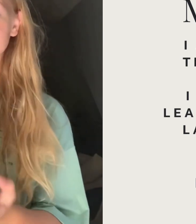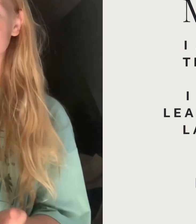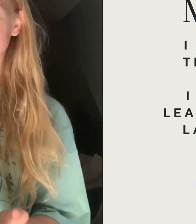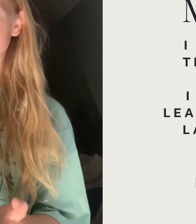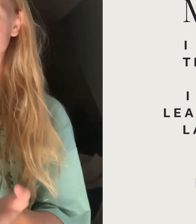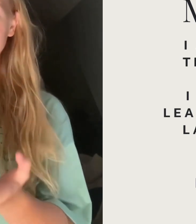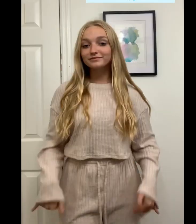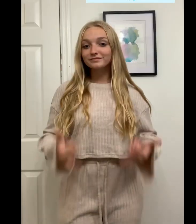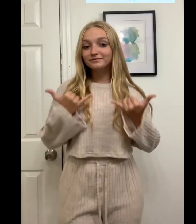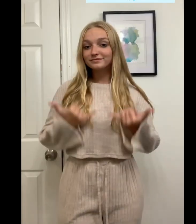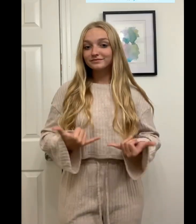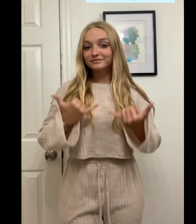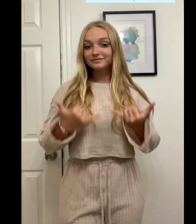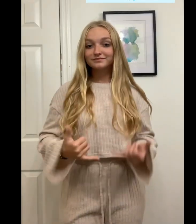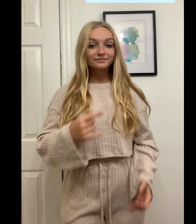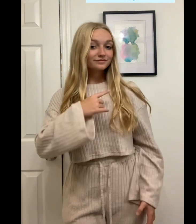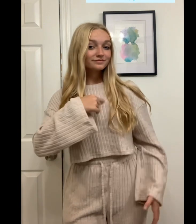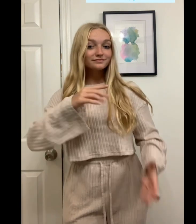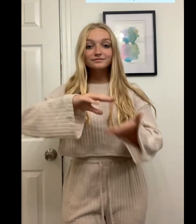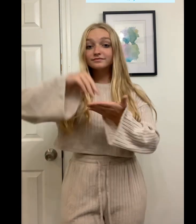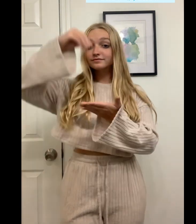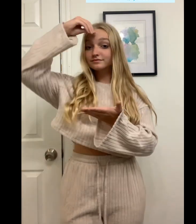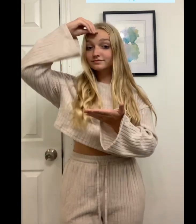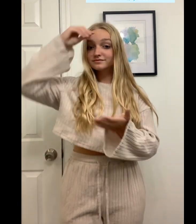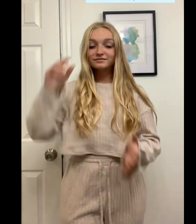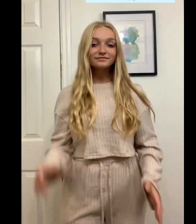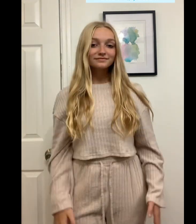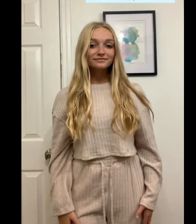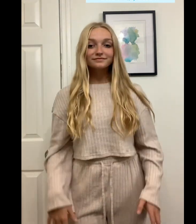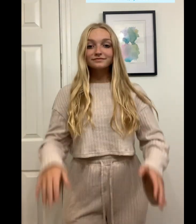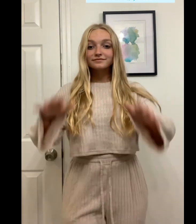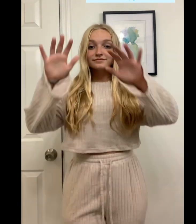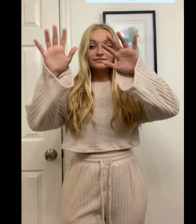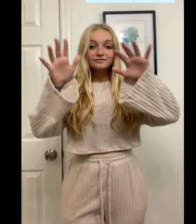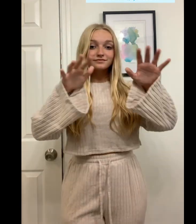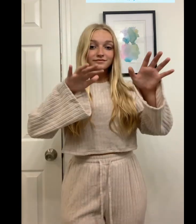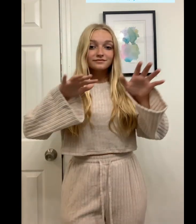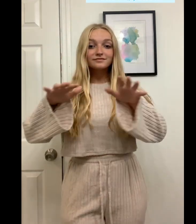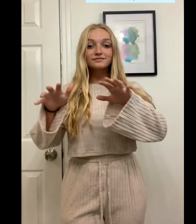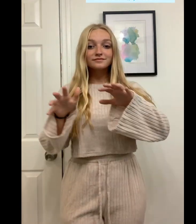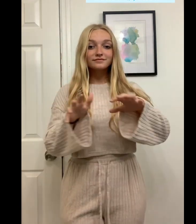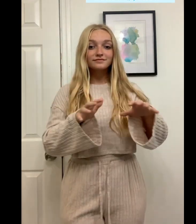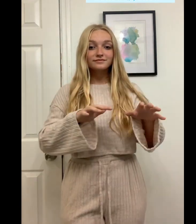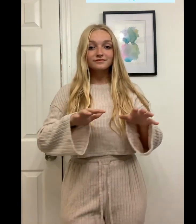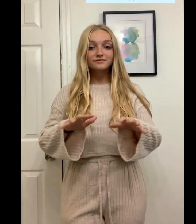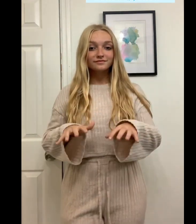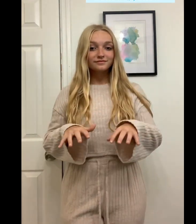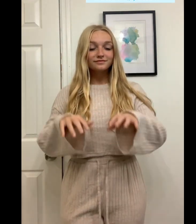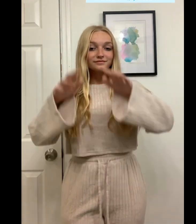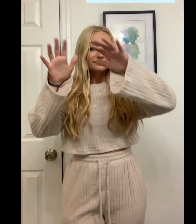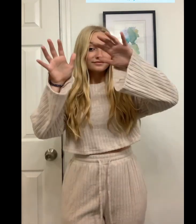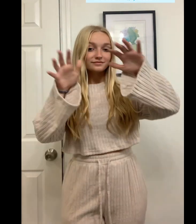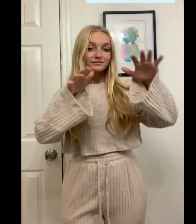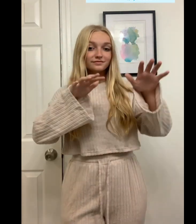Today I learned snow, snow.